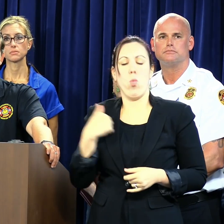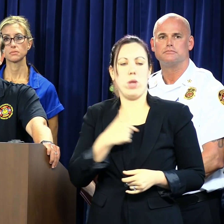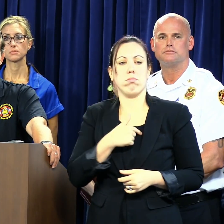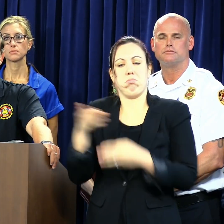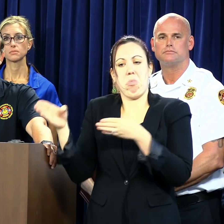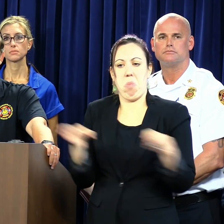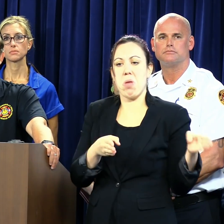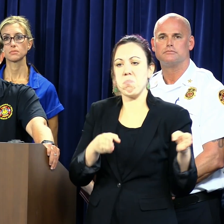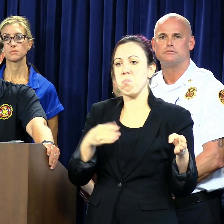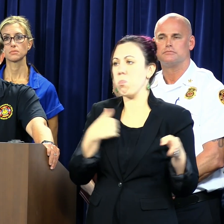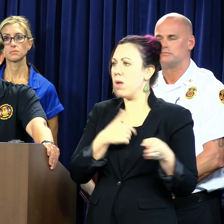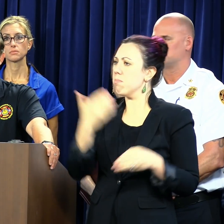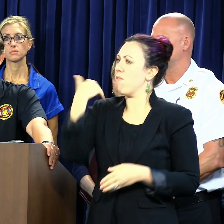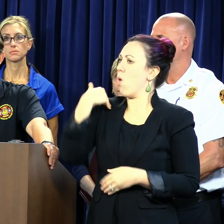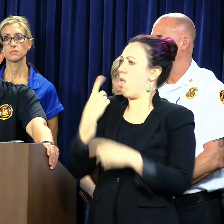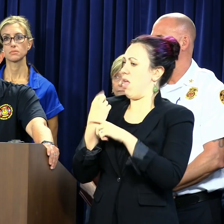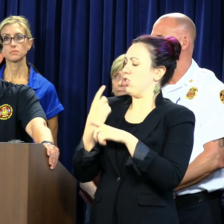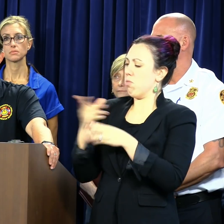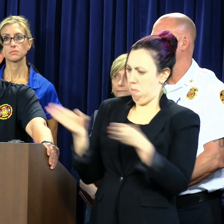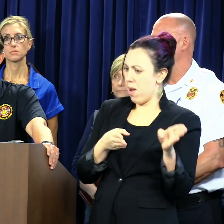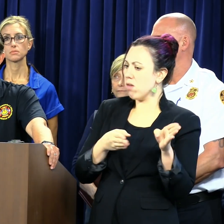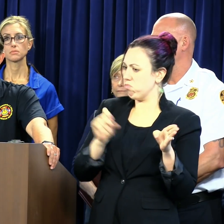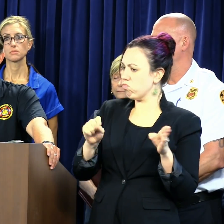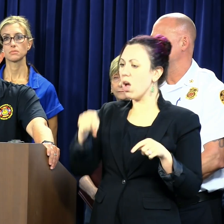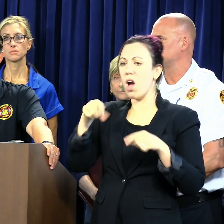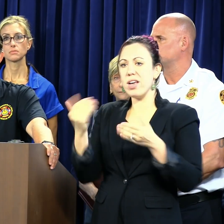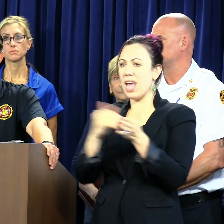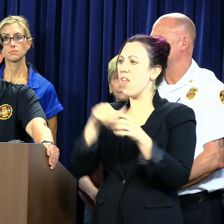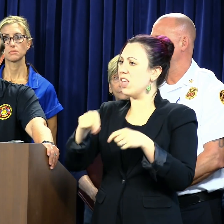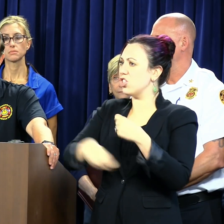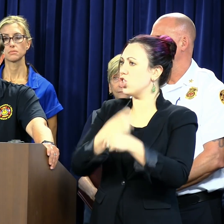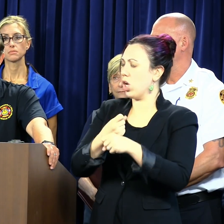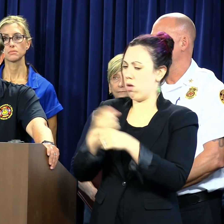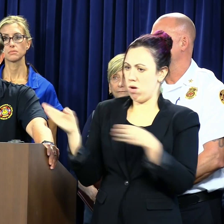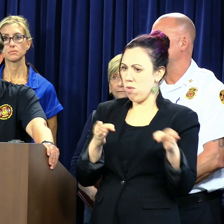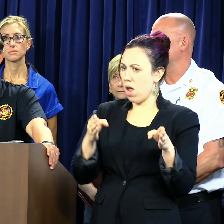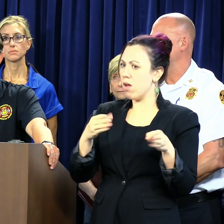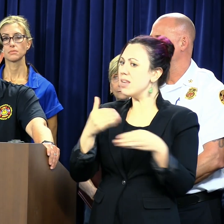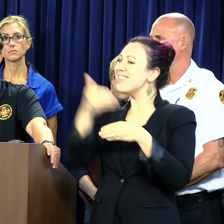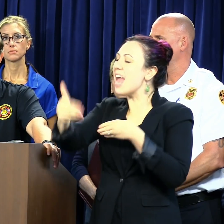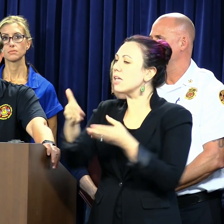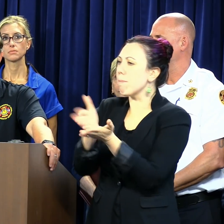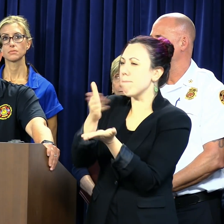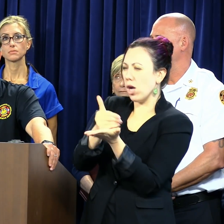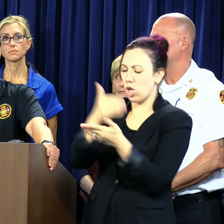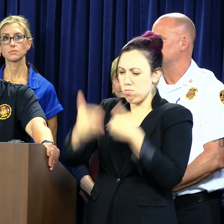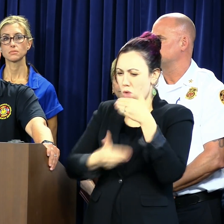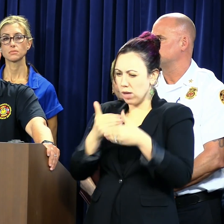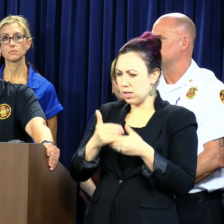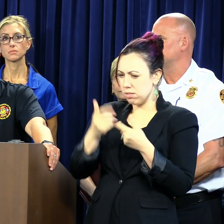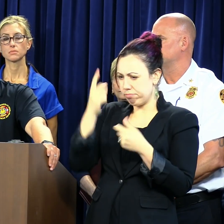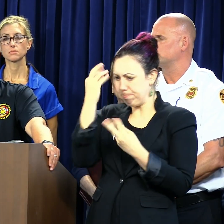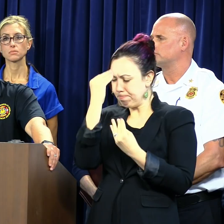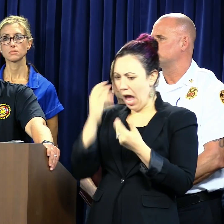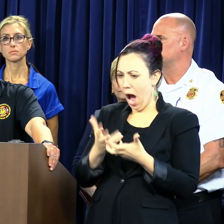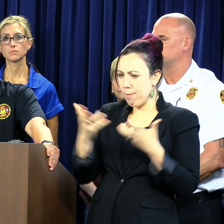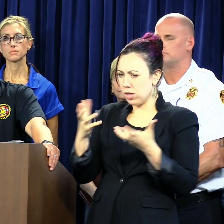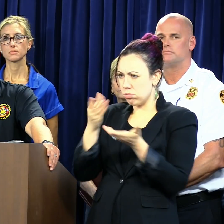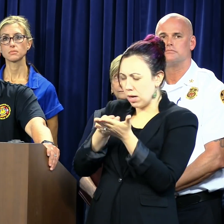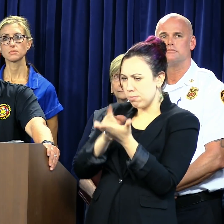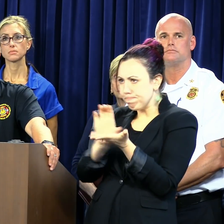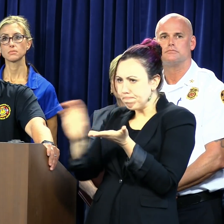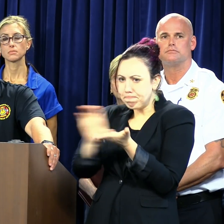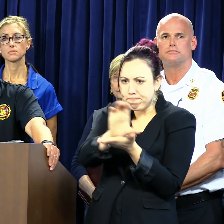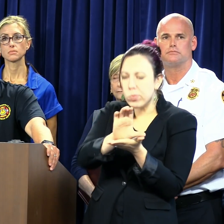We were prepared for Matthew. We're prepared for this one. And I certainly think through the next budget process we'll take into consideration that we've had